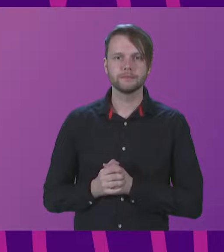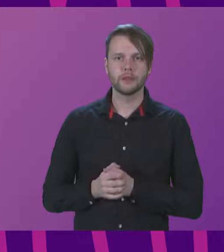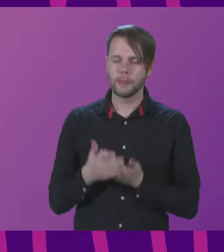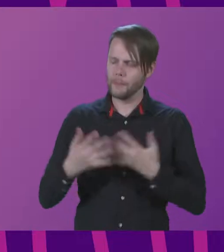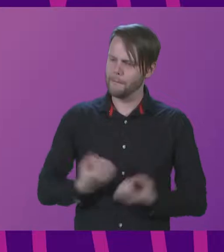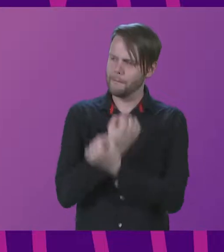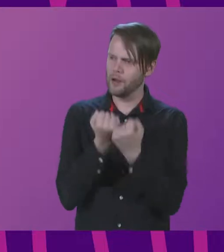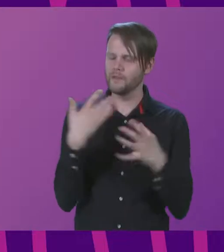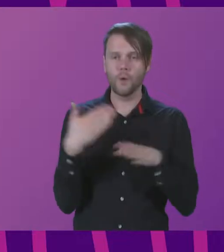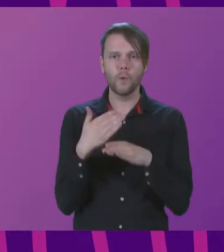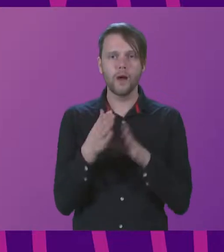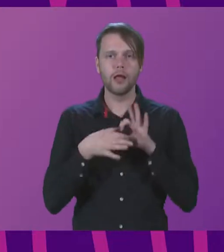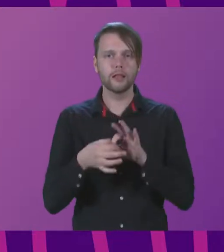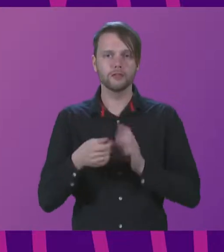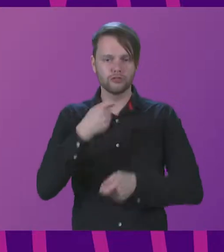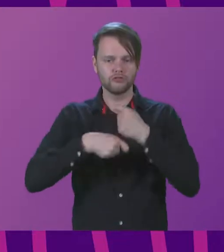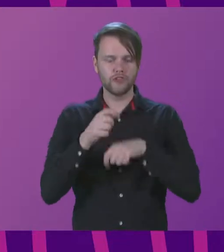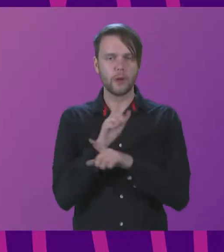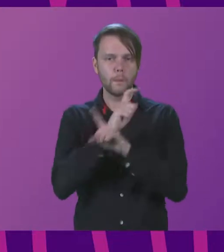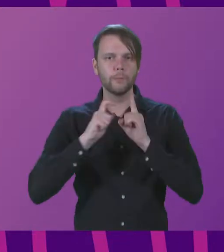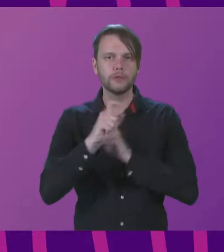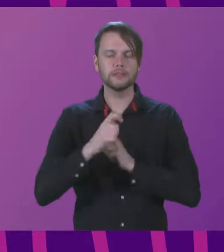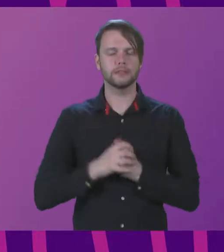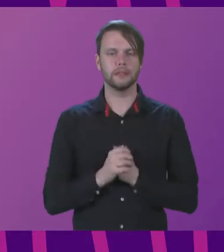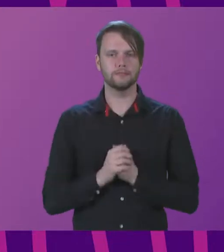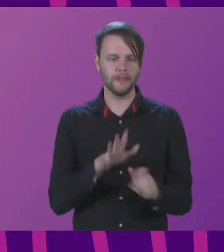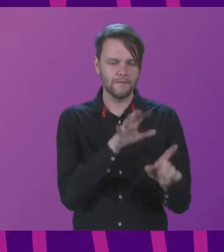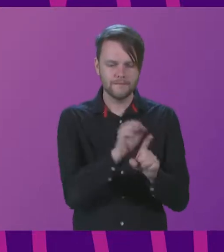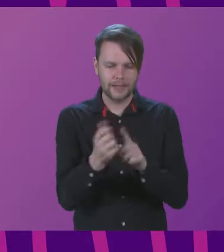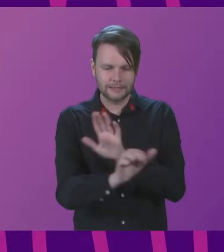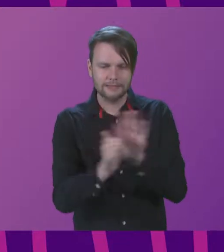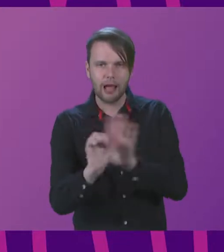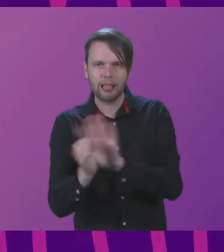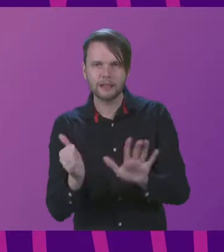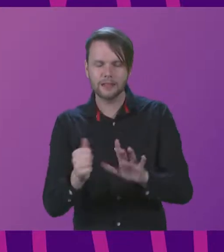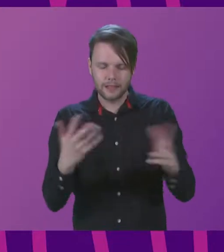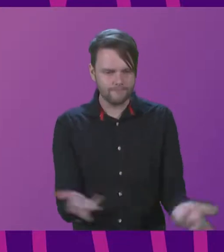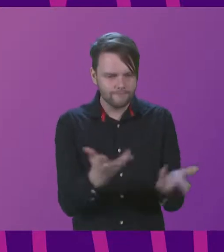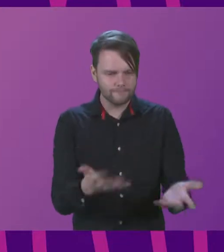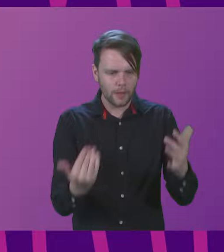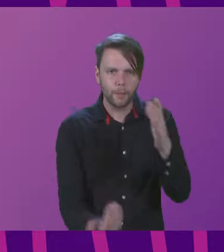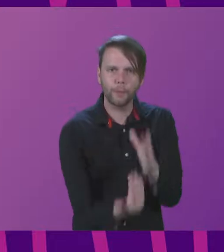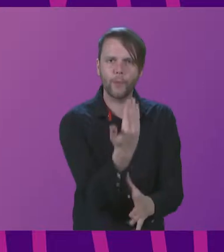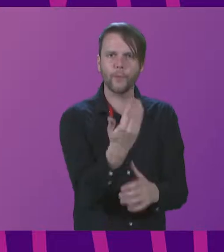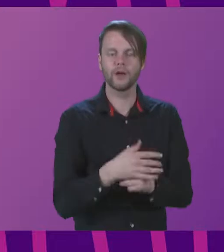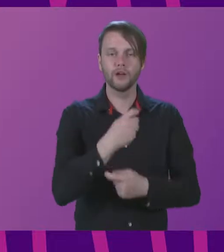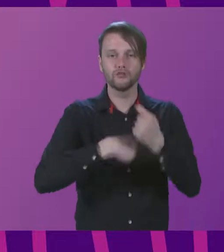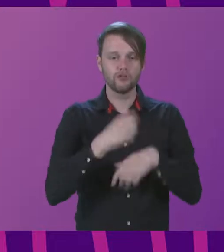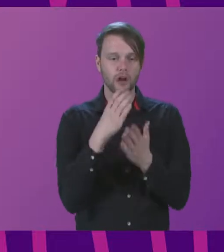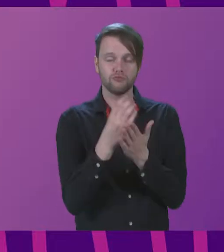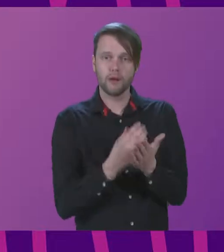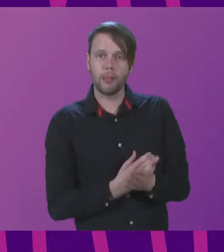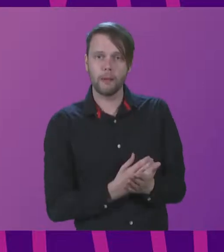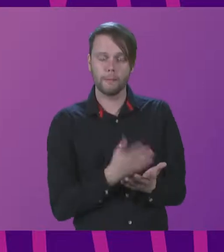work is in creating a community to discover talent and to allow it to flourish, and to create a curriculum